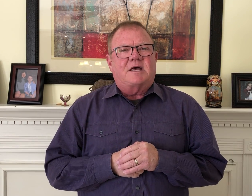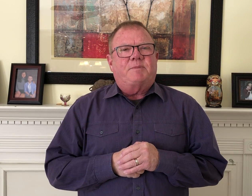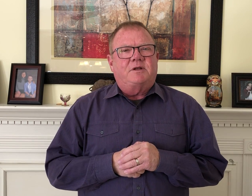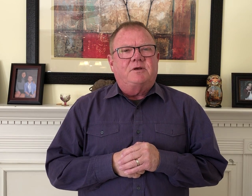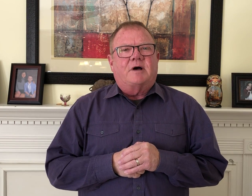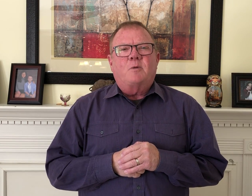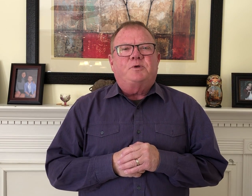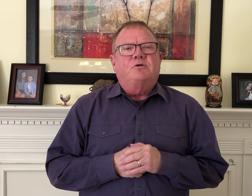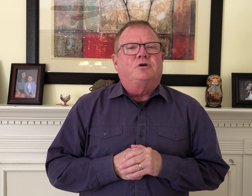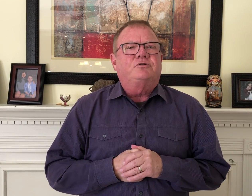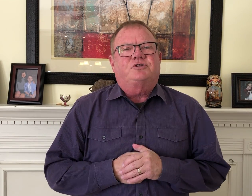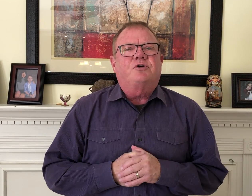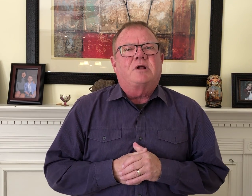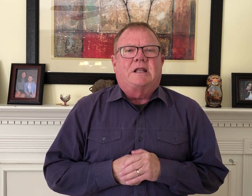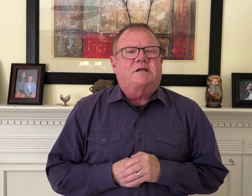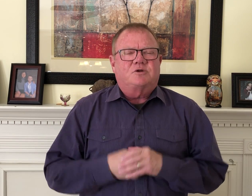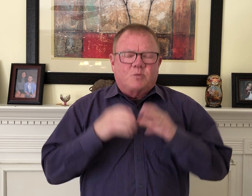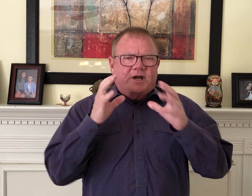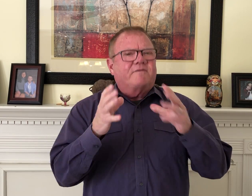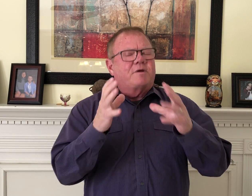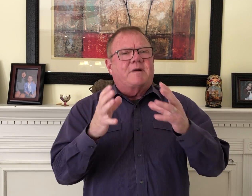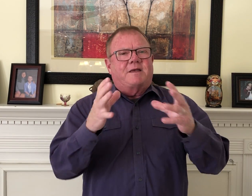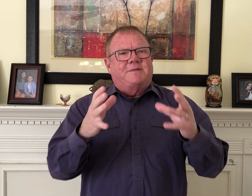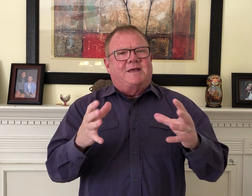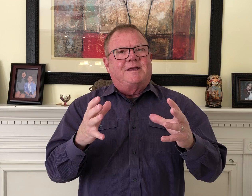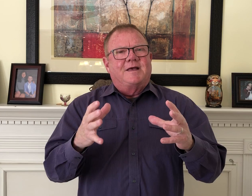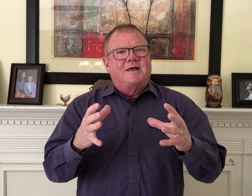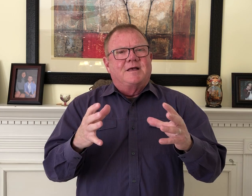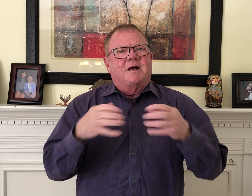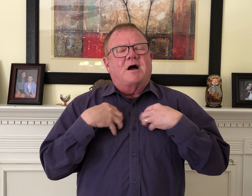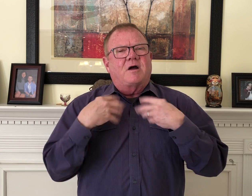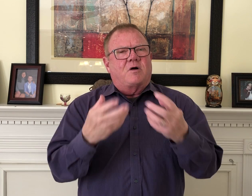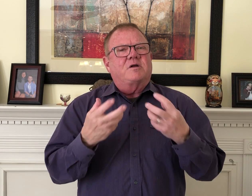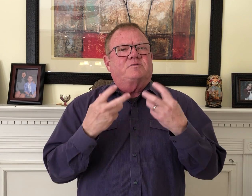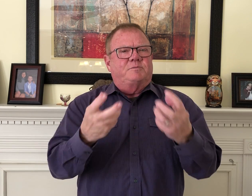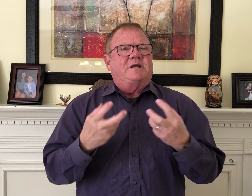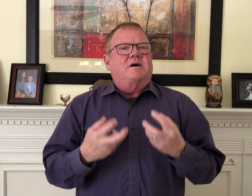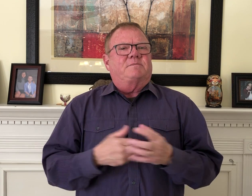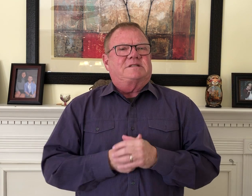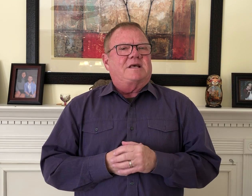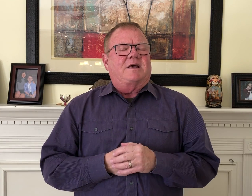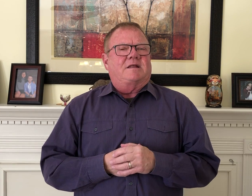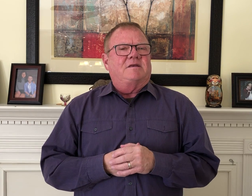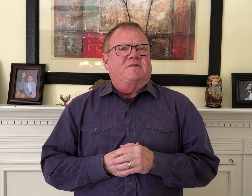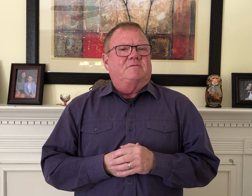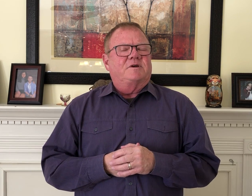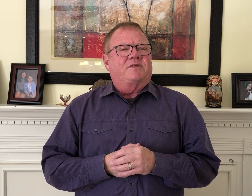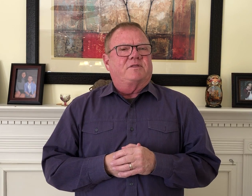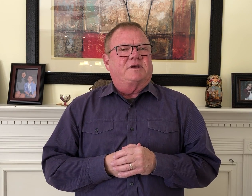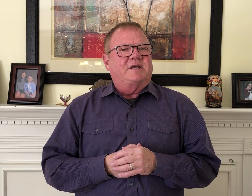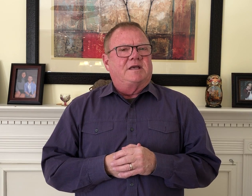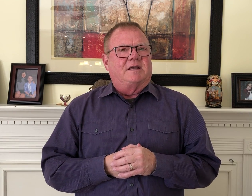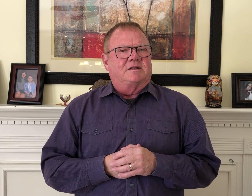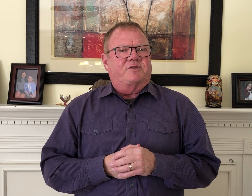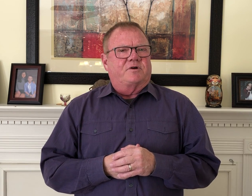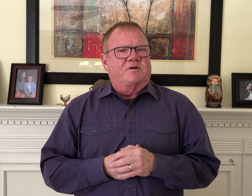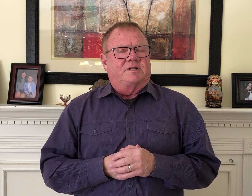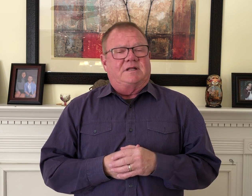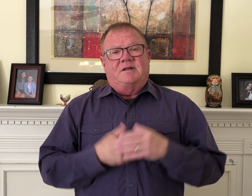happen to you. I hope you lose your election or whatever it might be. Our hearts would be upset even with the king, the authority. And